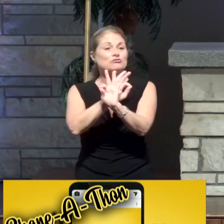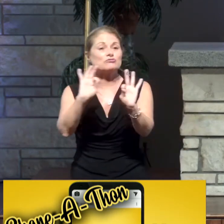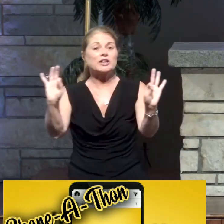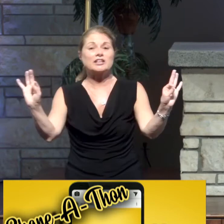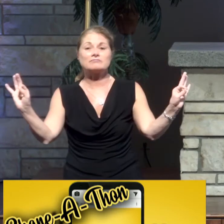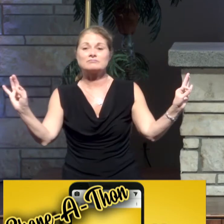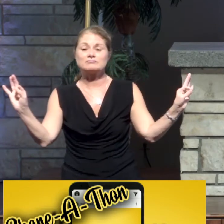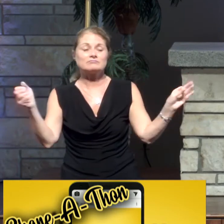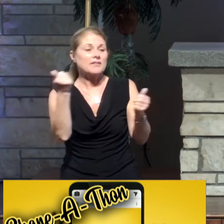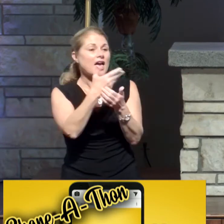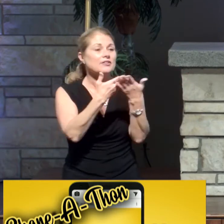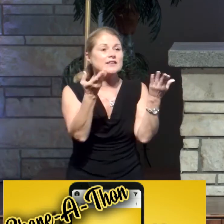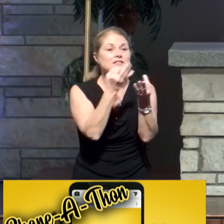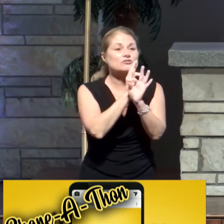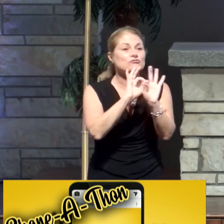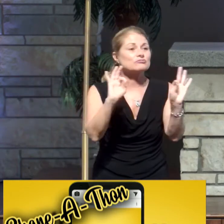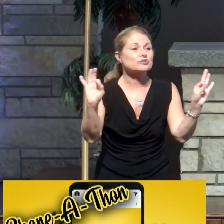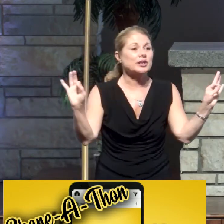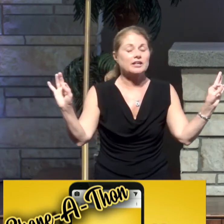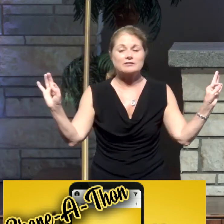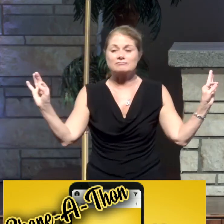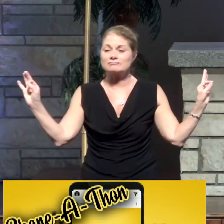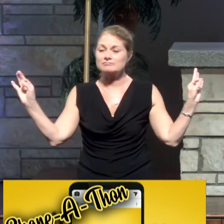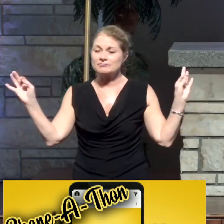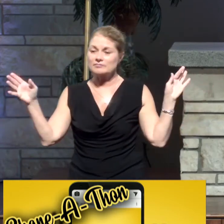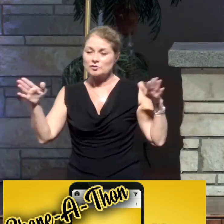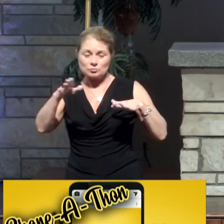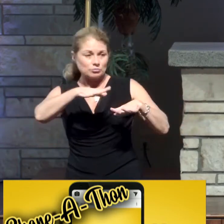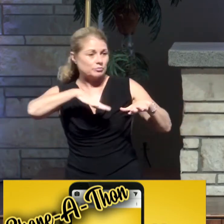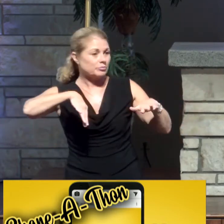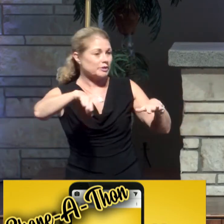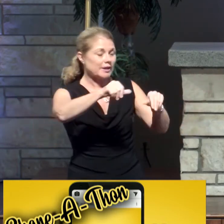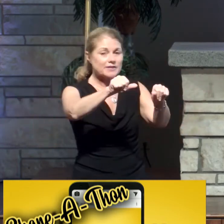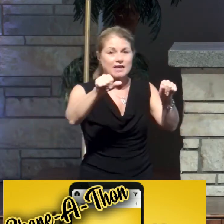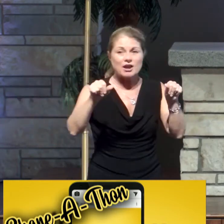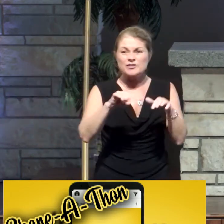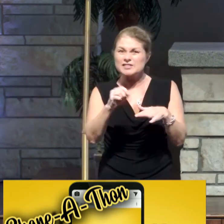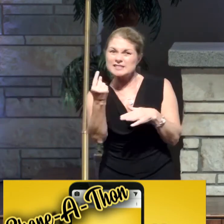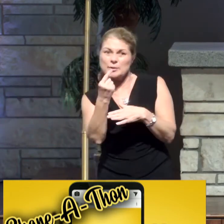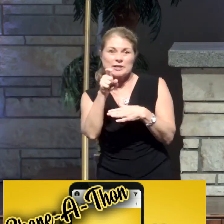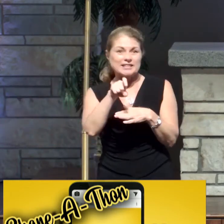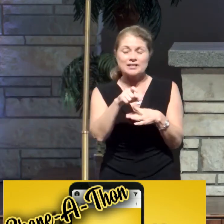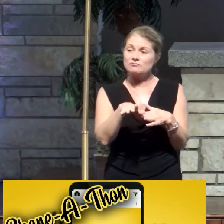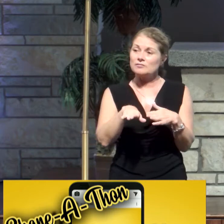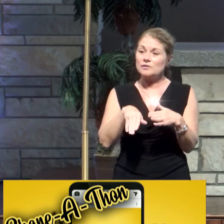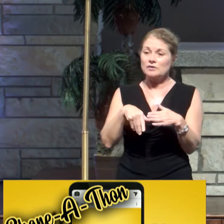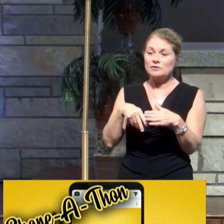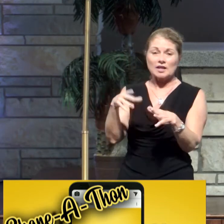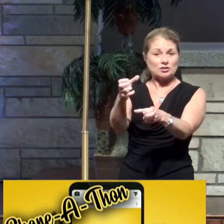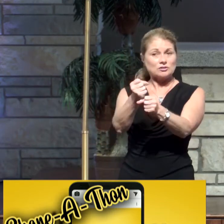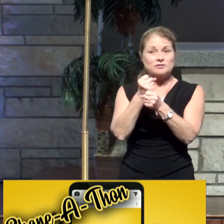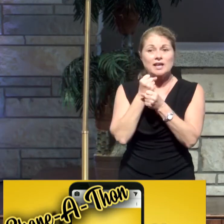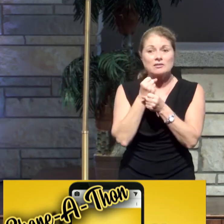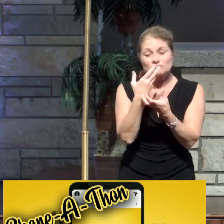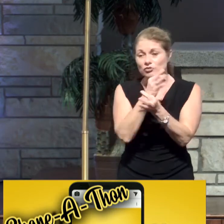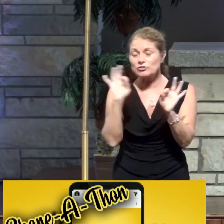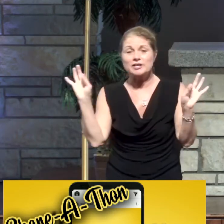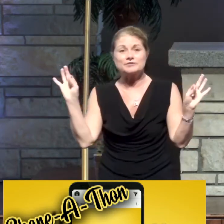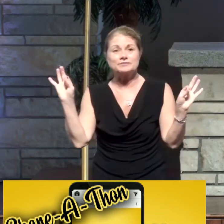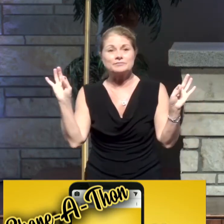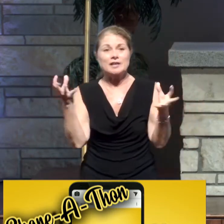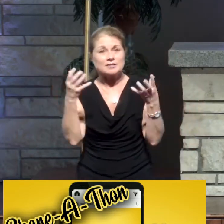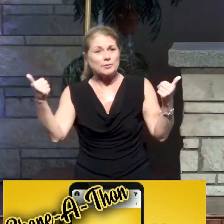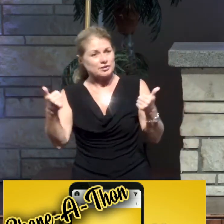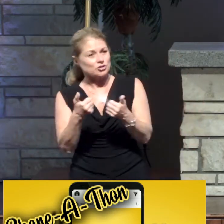anything. We'll put it out throughout the area. If someone is in need, they can simply take it. So I want to challenge